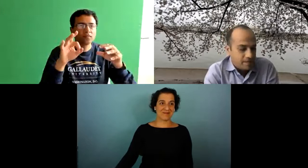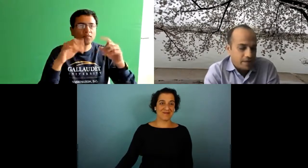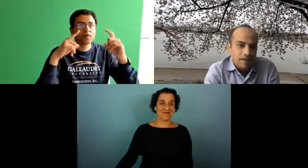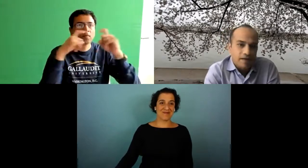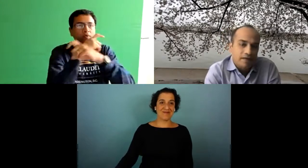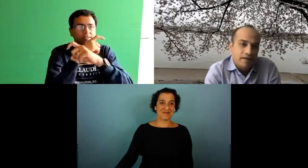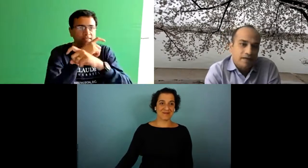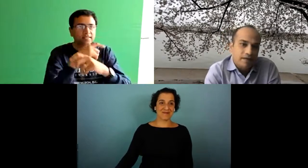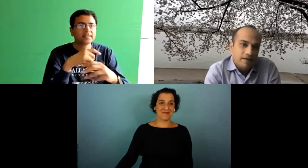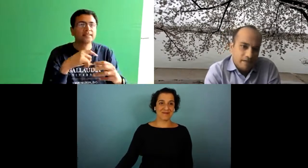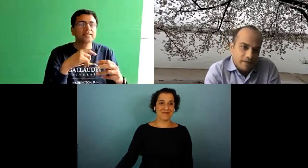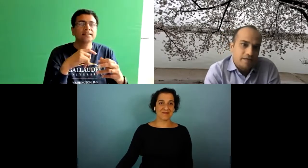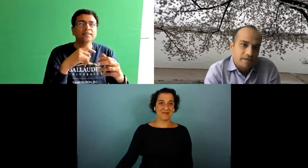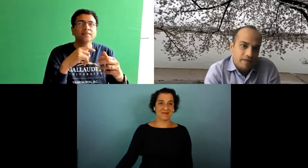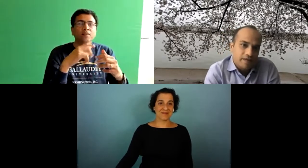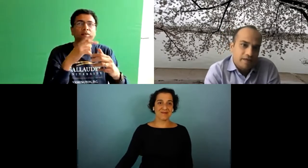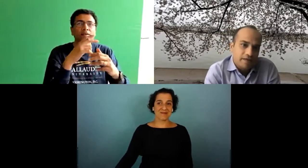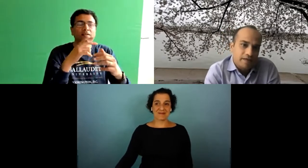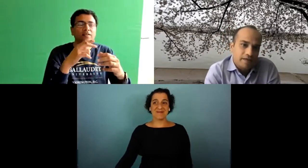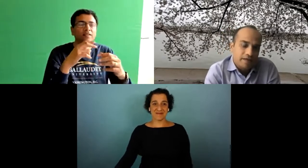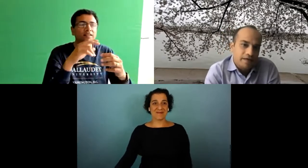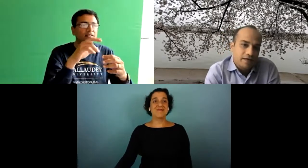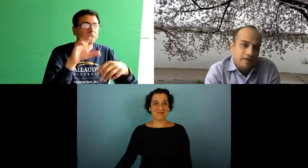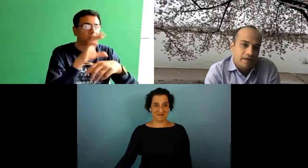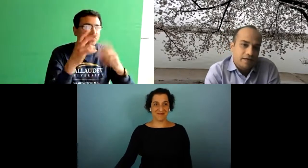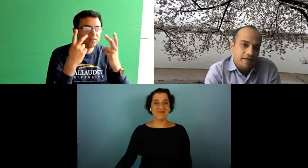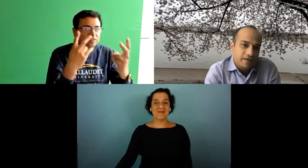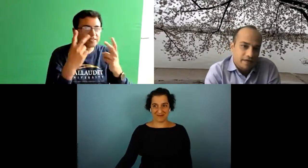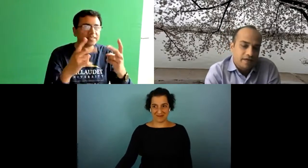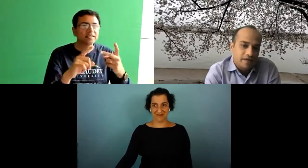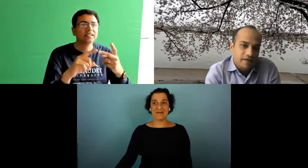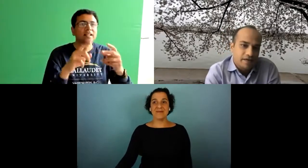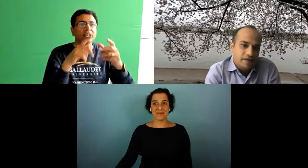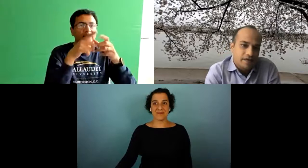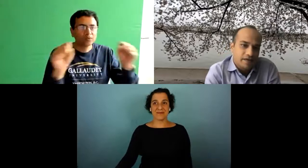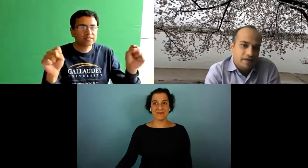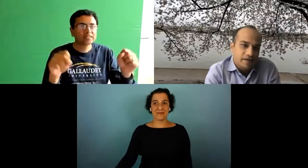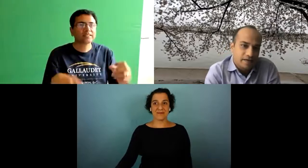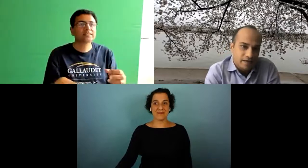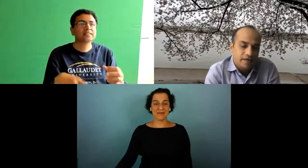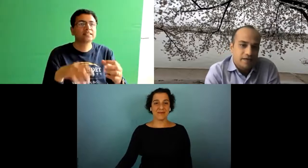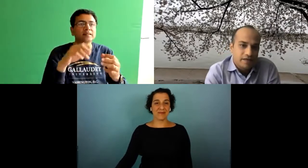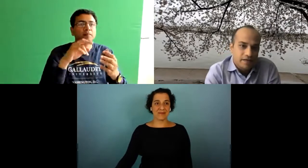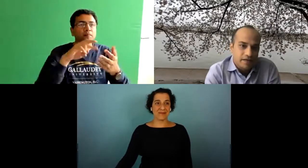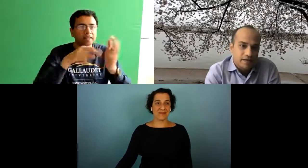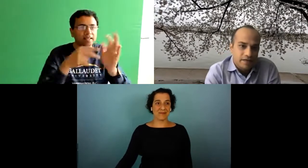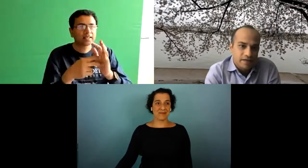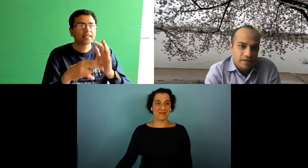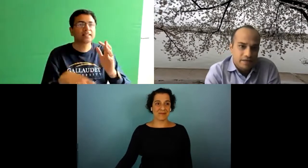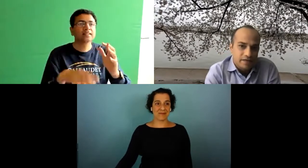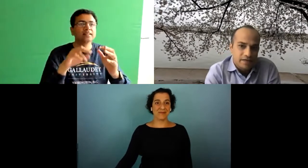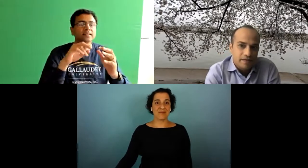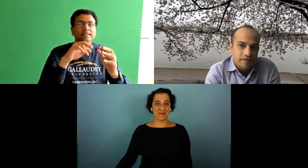multi there's several tiers of complexity first is computer vision then there's